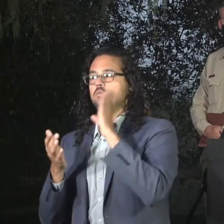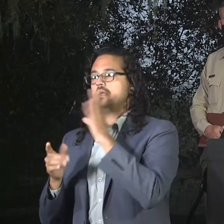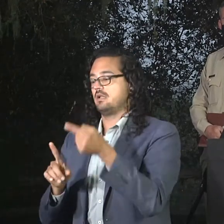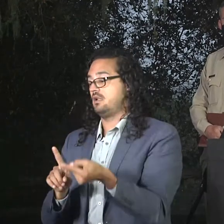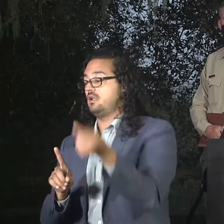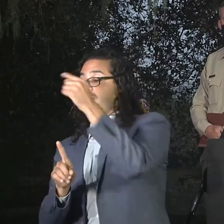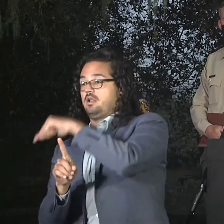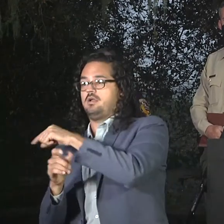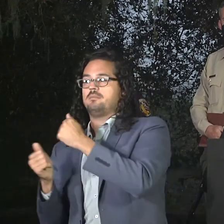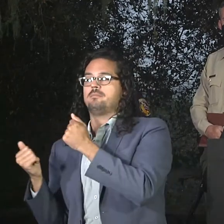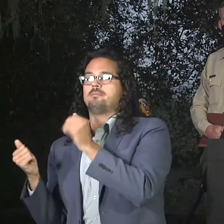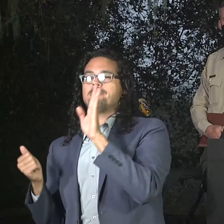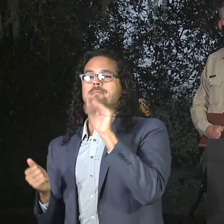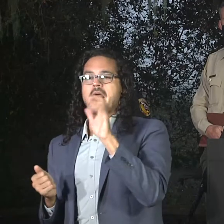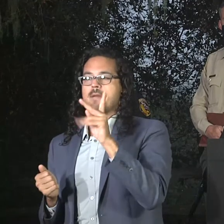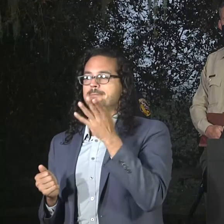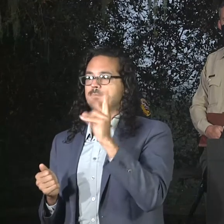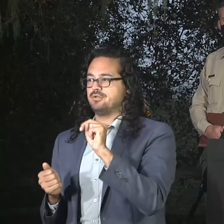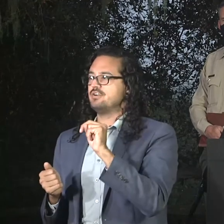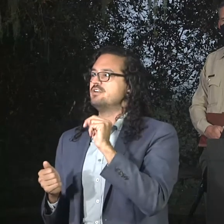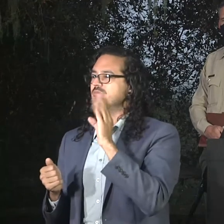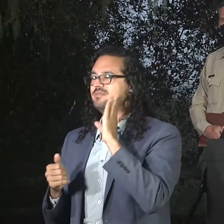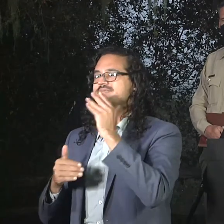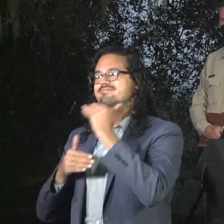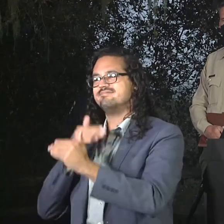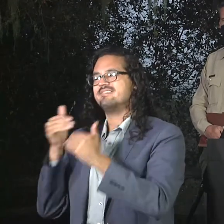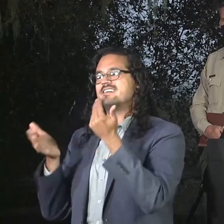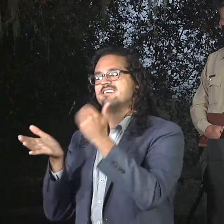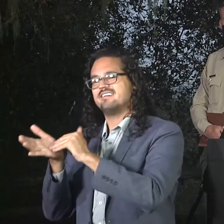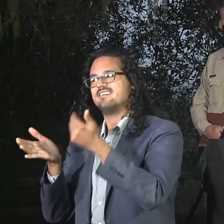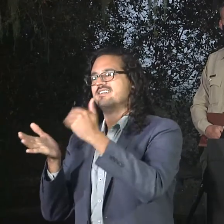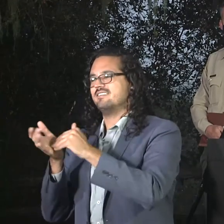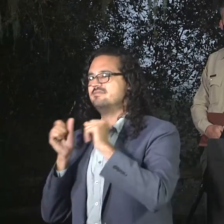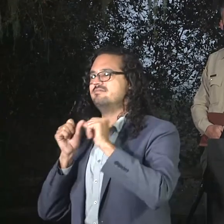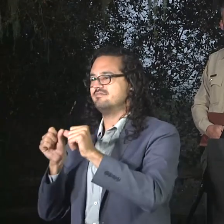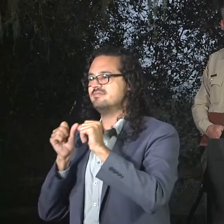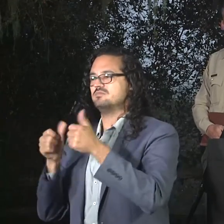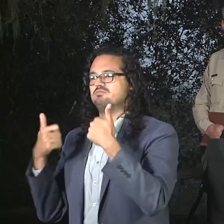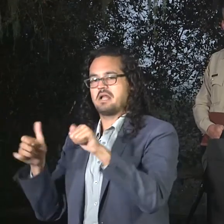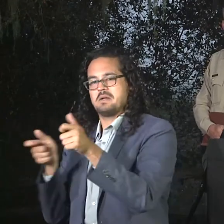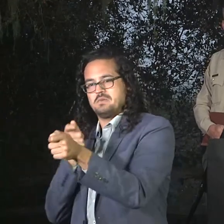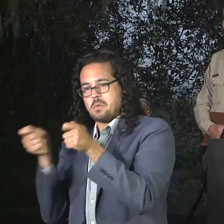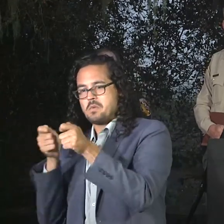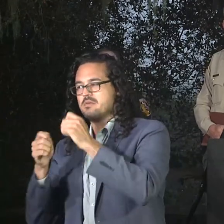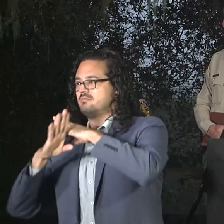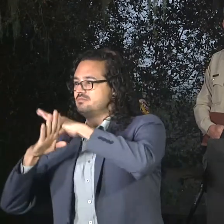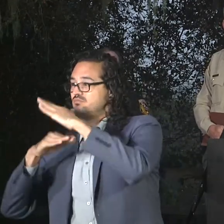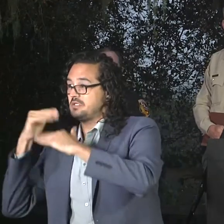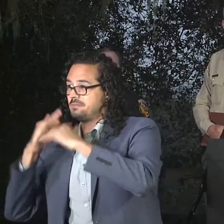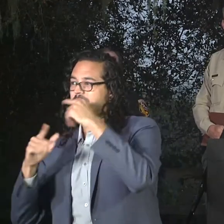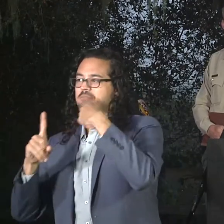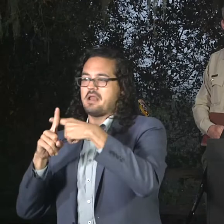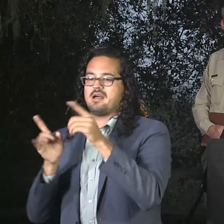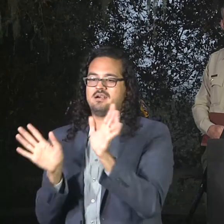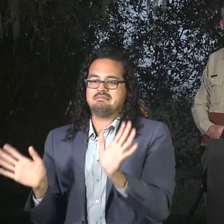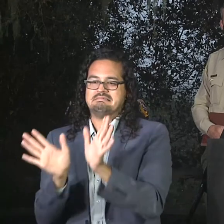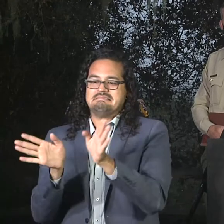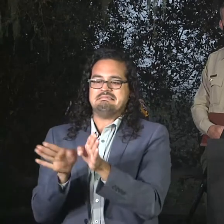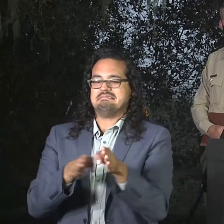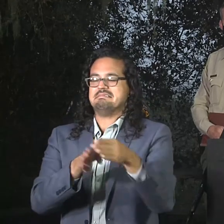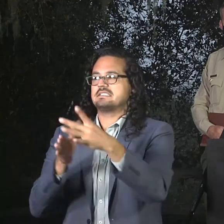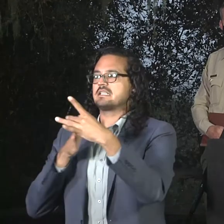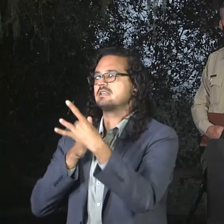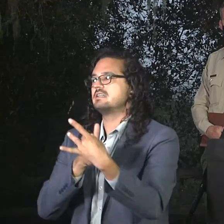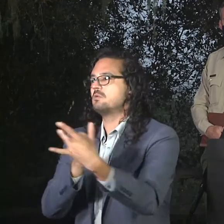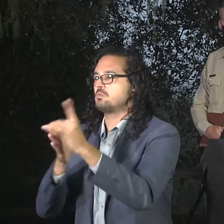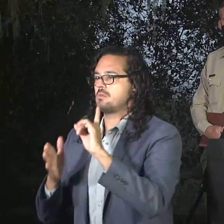meticulously done so that it'll sustain holding that fire. With the crews that Chief C mentioned, more of